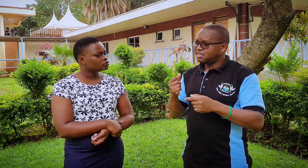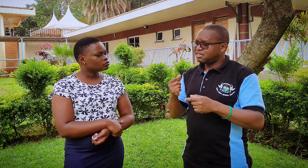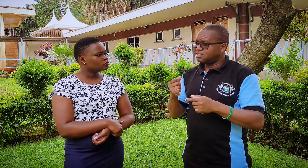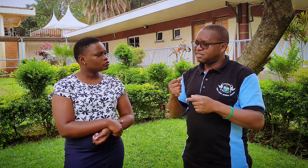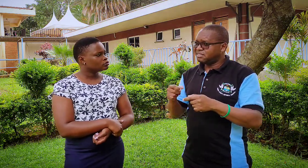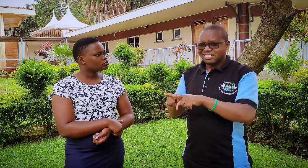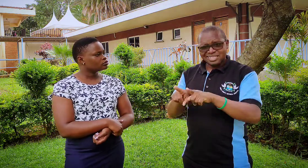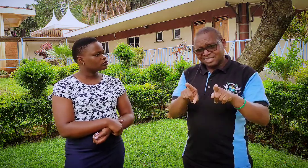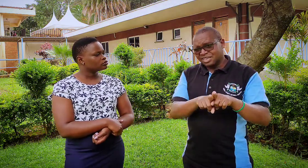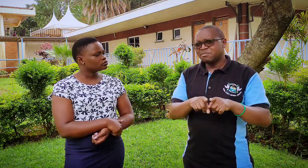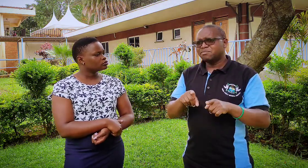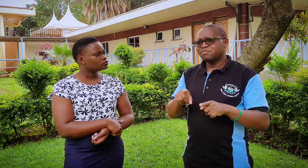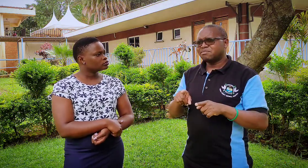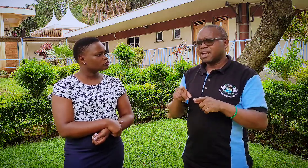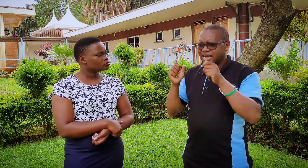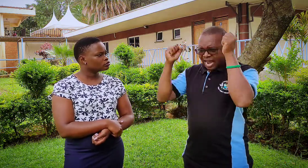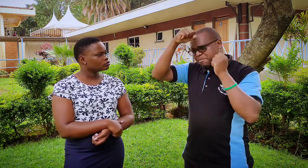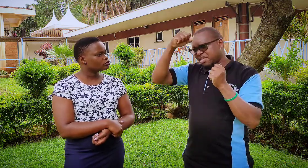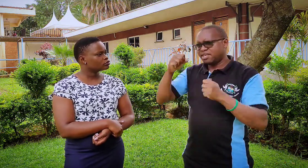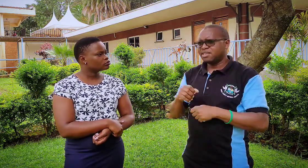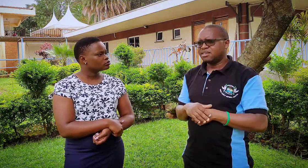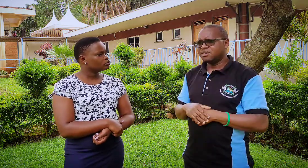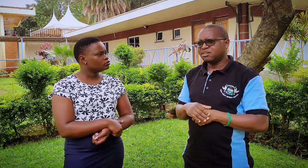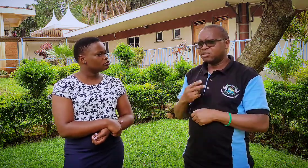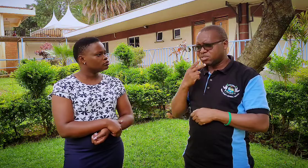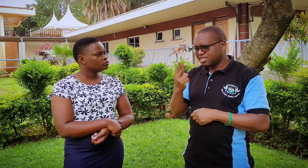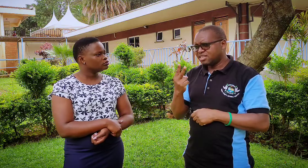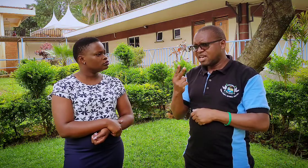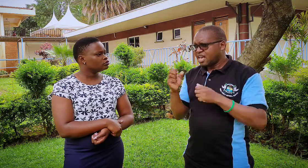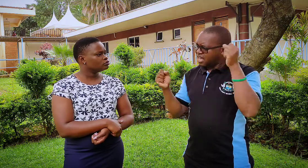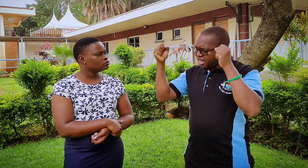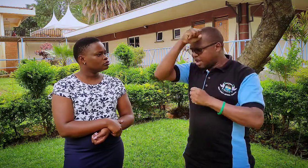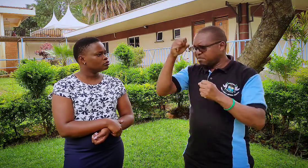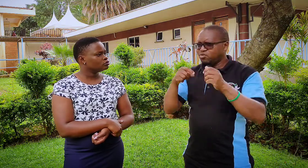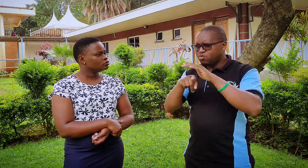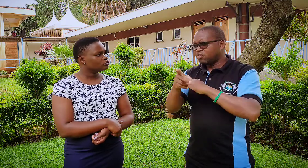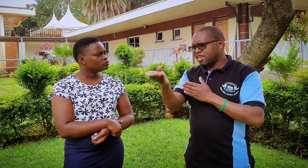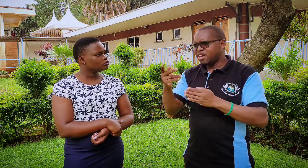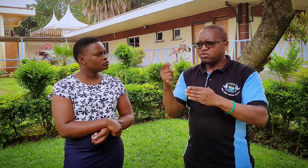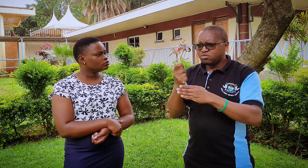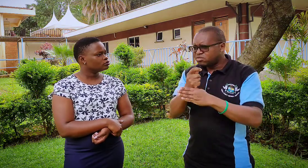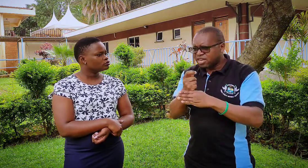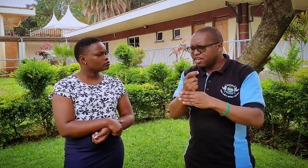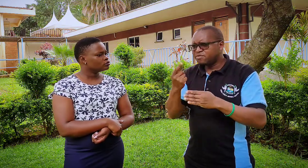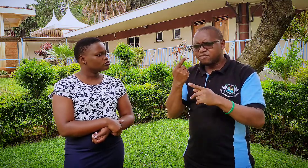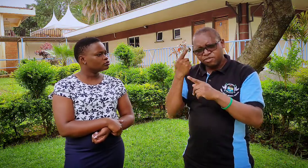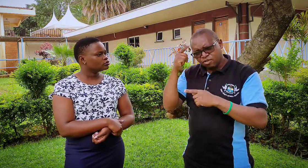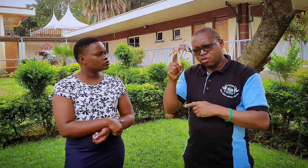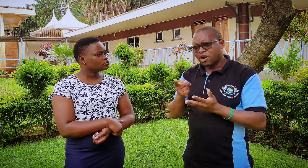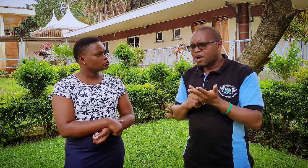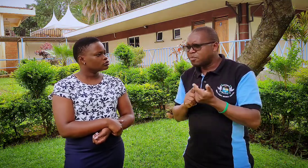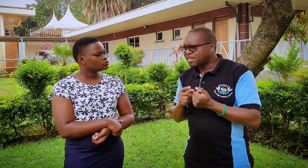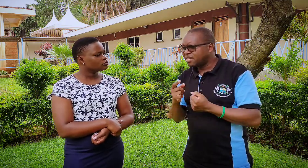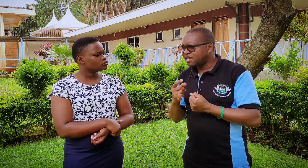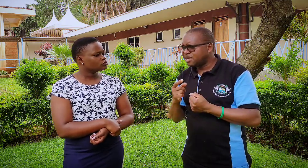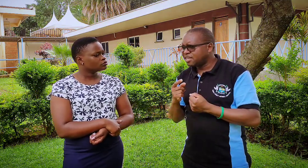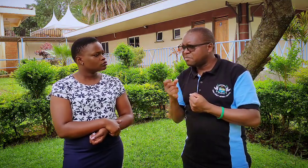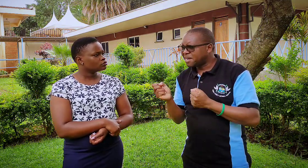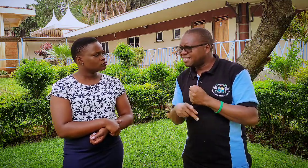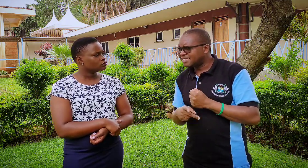It's just the same like AMI. You see, AMI, you go there, you train for how many months?